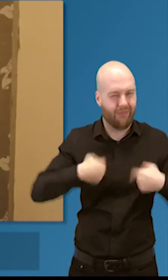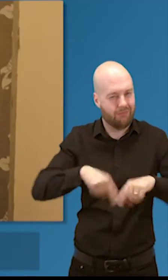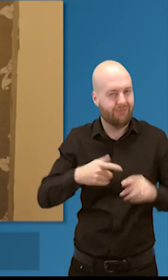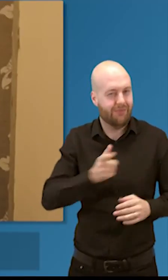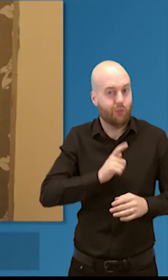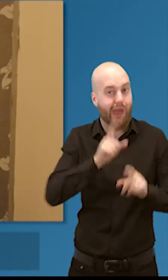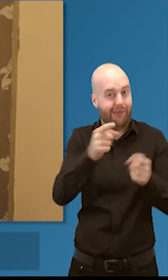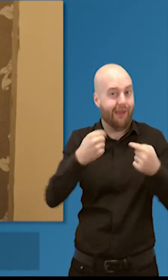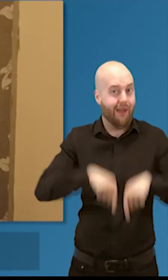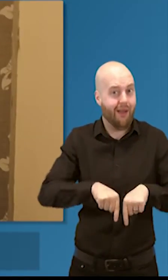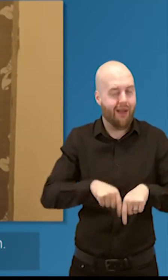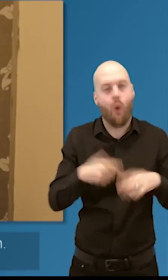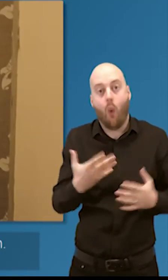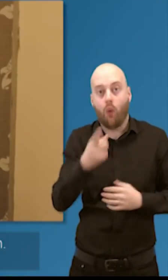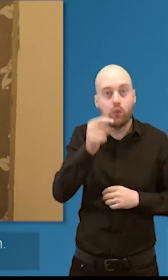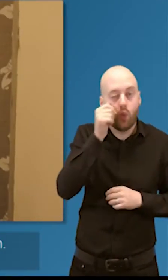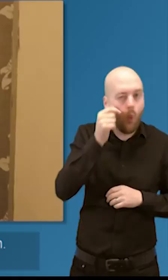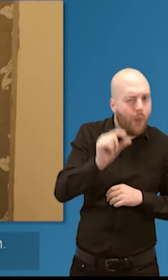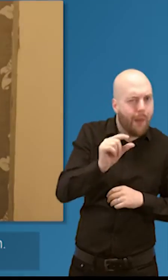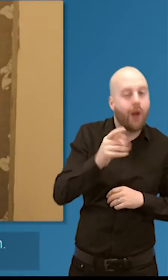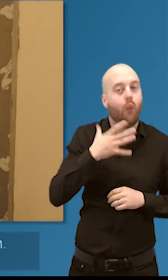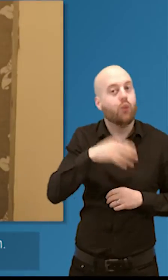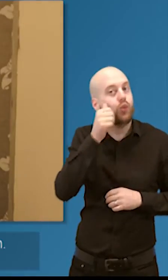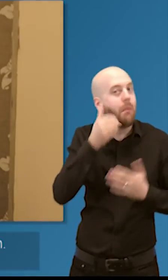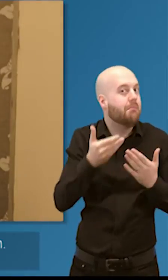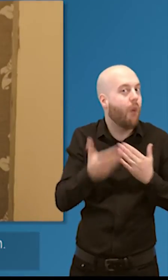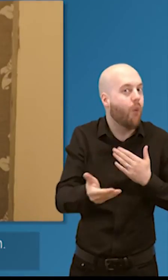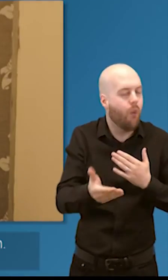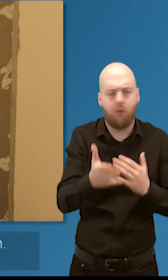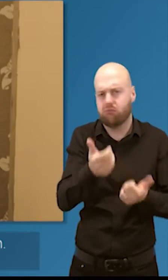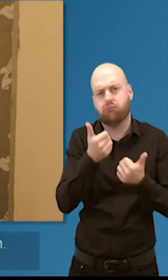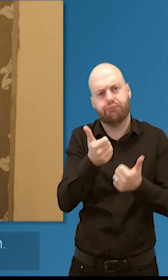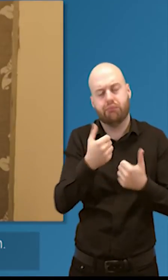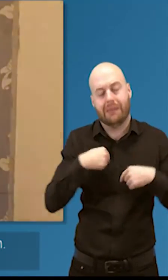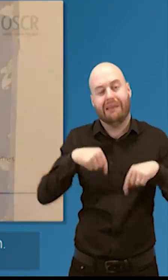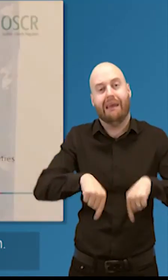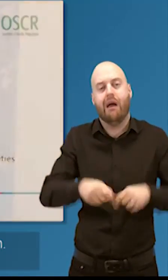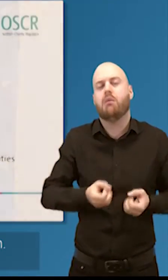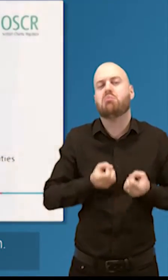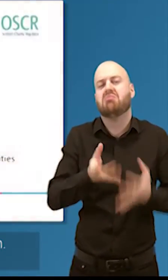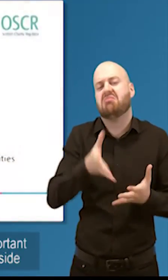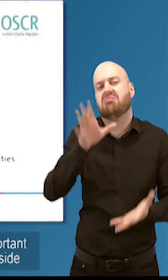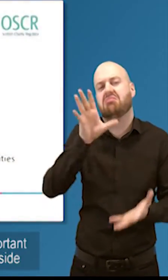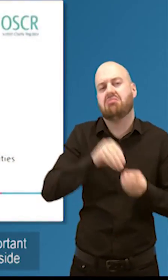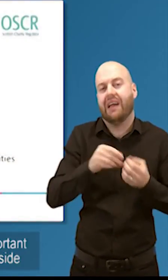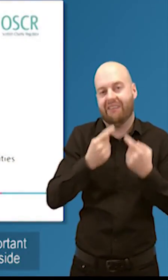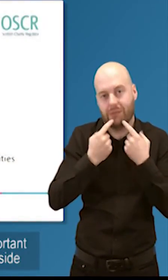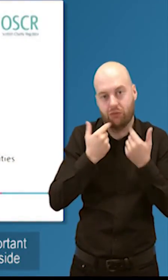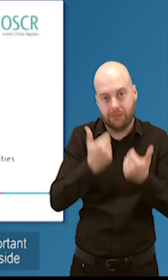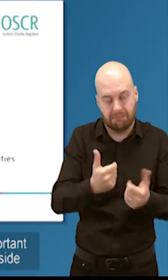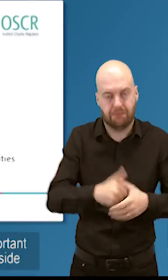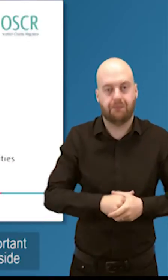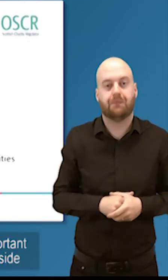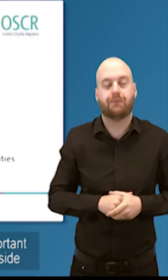a little bit about us and you want to know a lot more. So let's just give you some generic information. We're 16 years old, we're a non